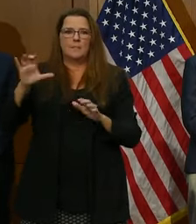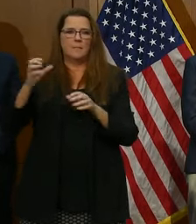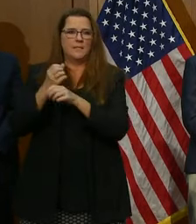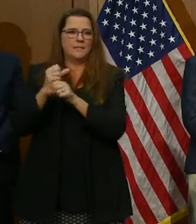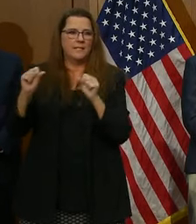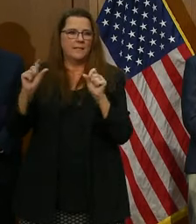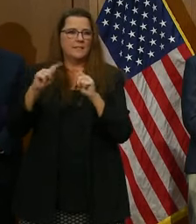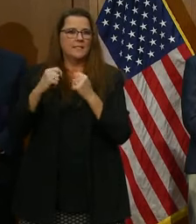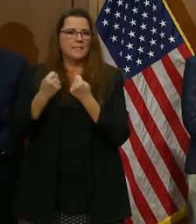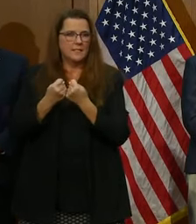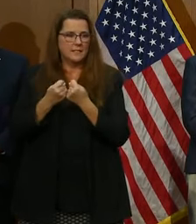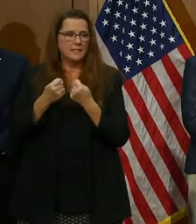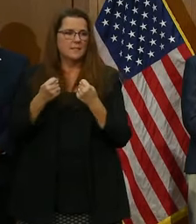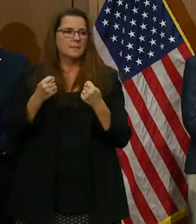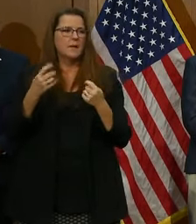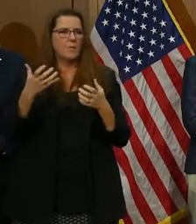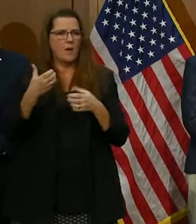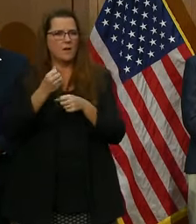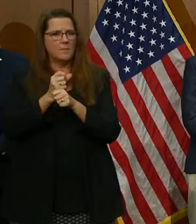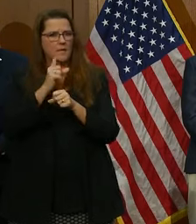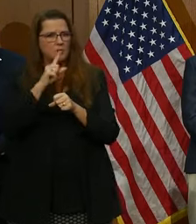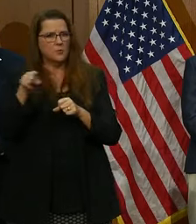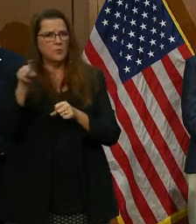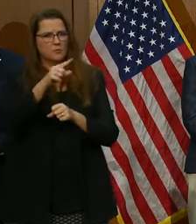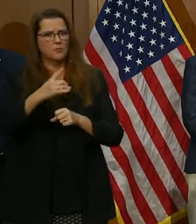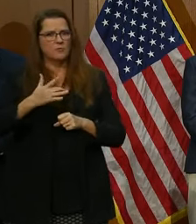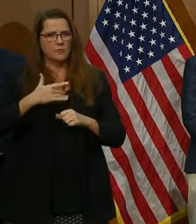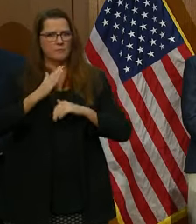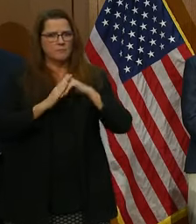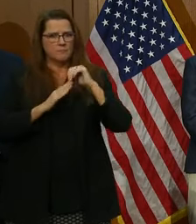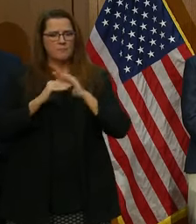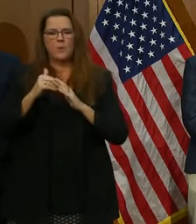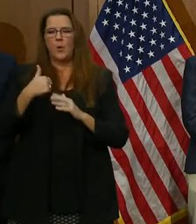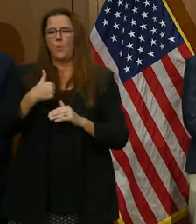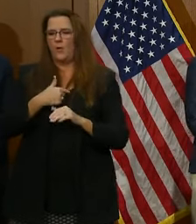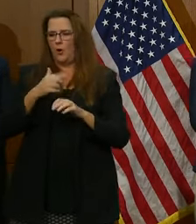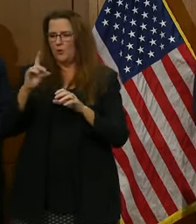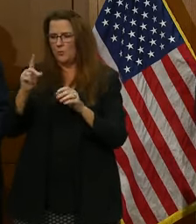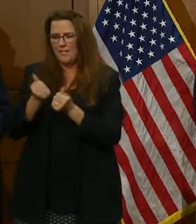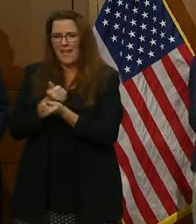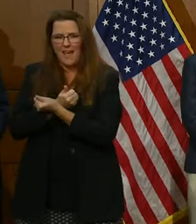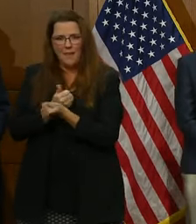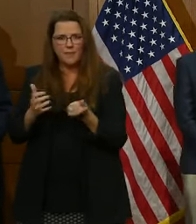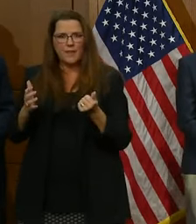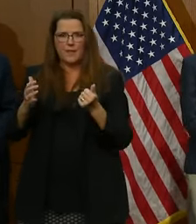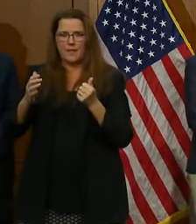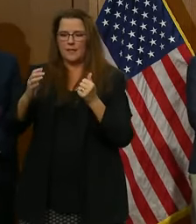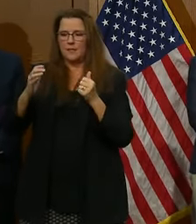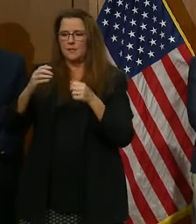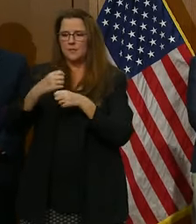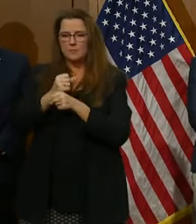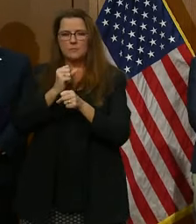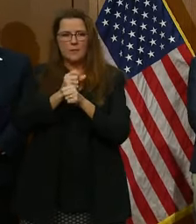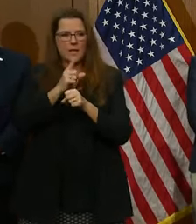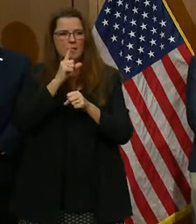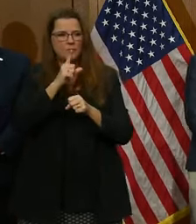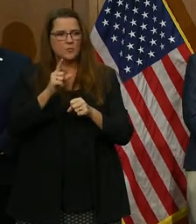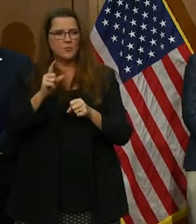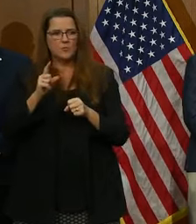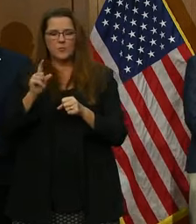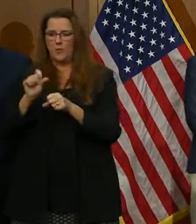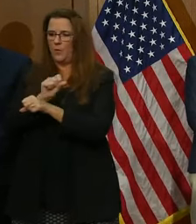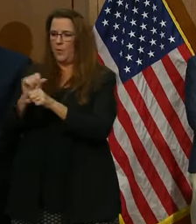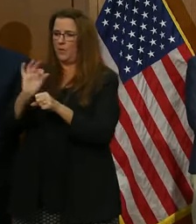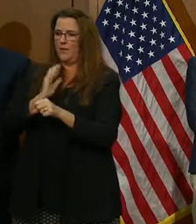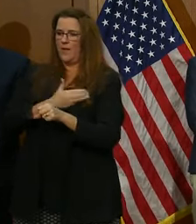to assure Virginians that we are taking all necessary measures to ensure the work of our Virginia General Assembly.